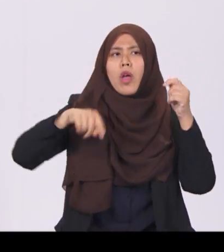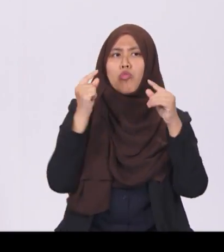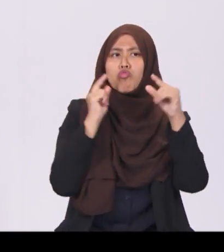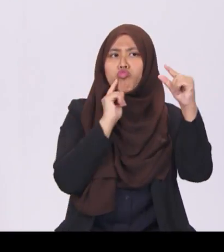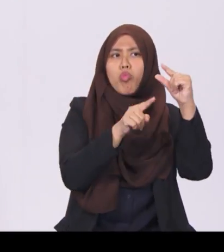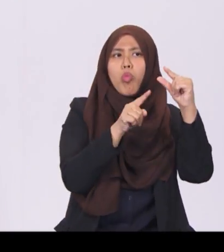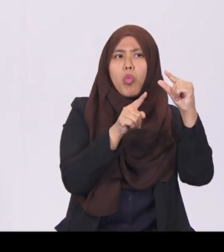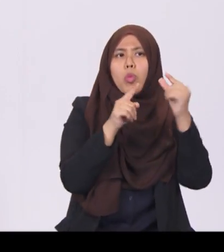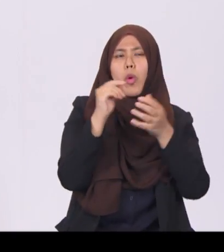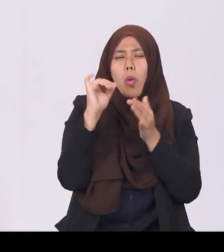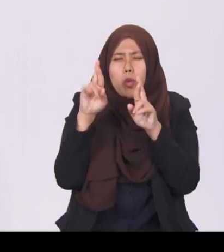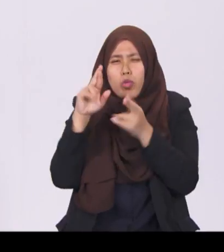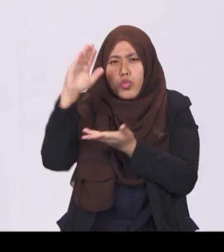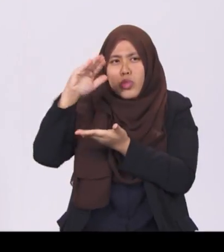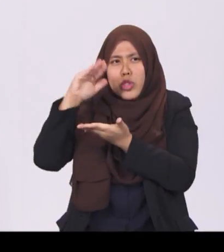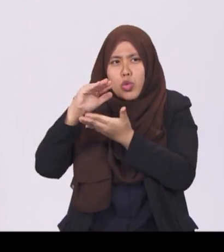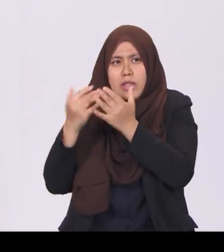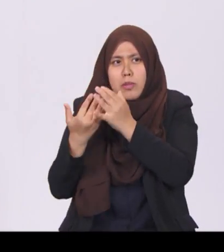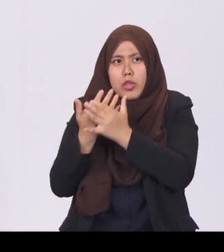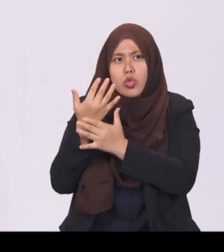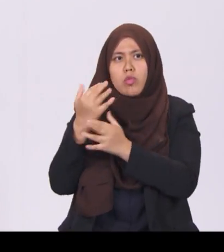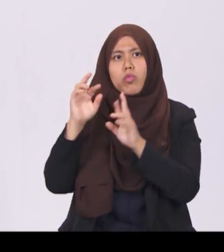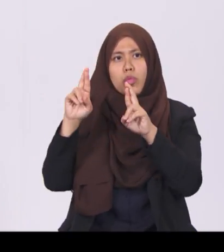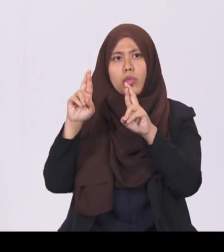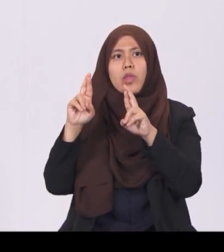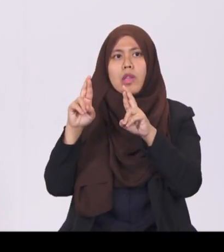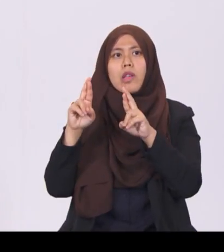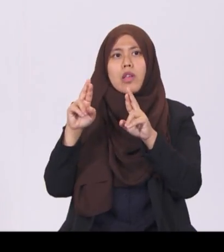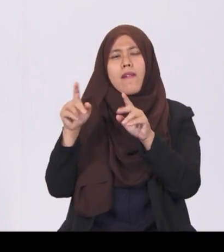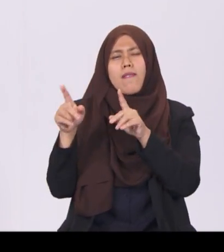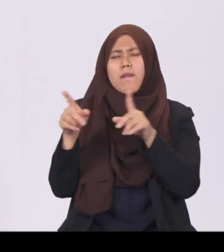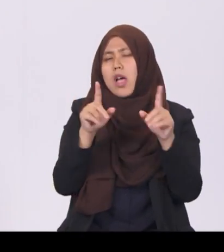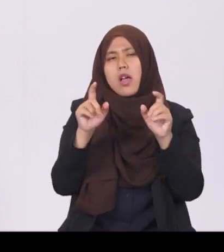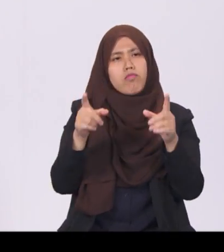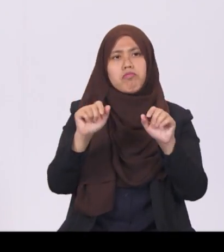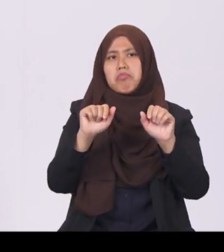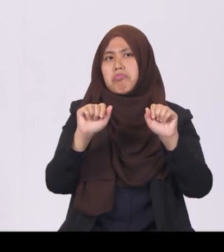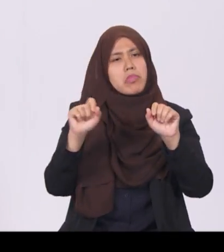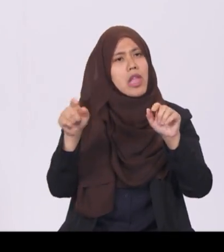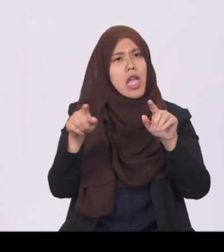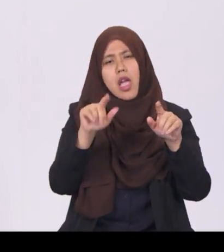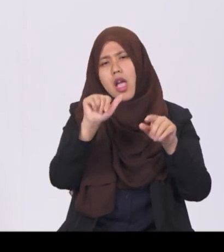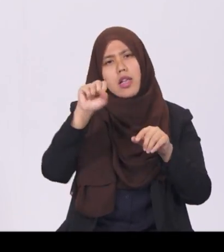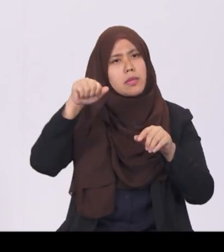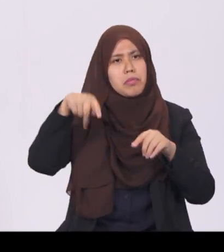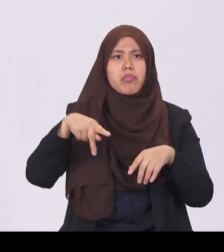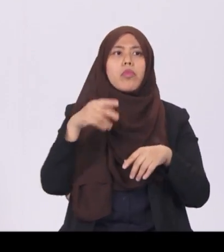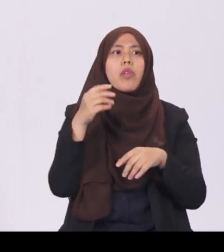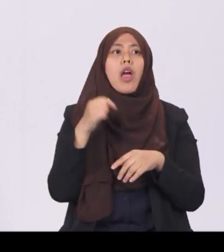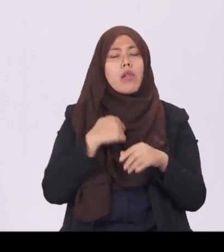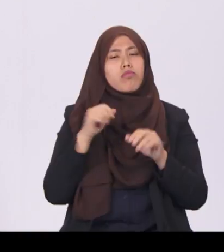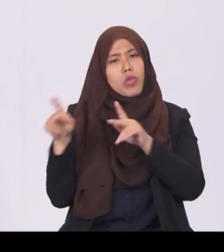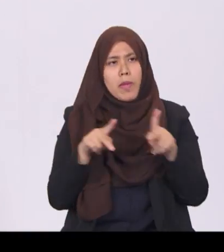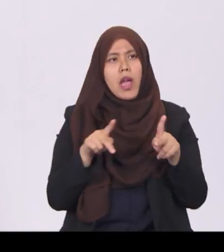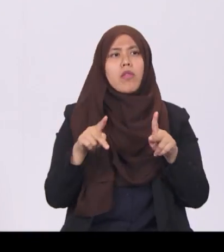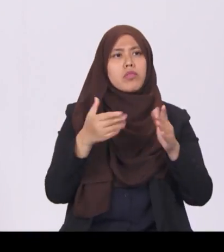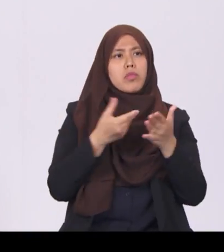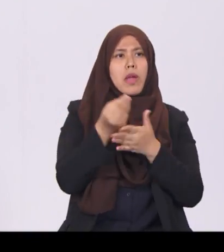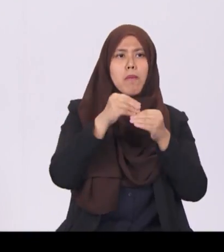possible, I am prepared to spend more than this in the initial five years to support worthwhile projects which